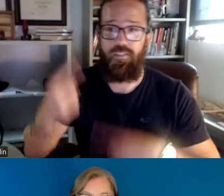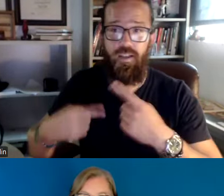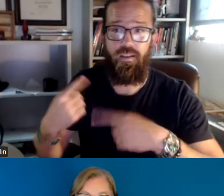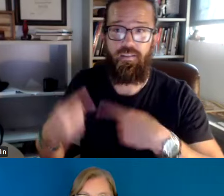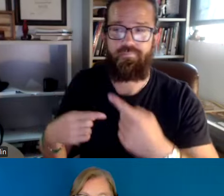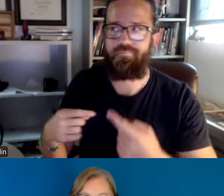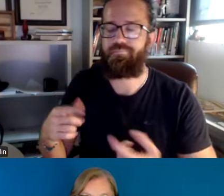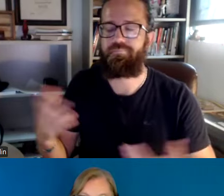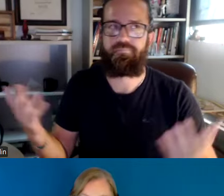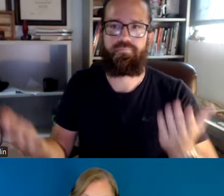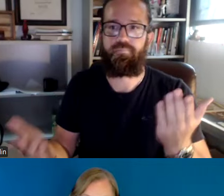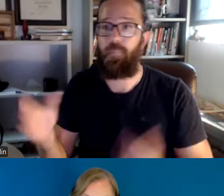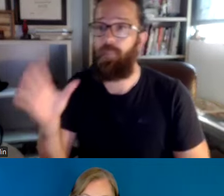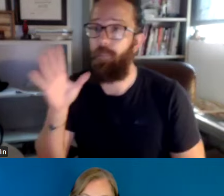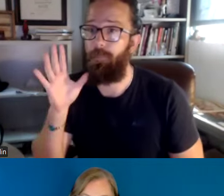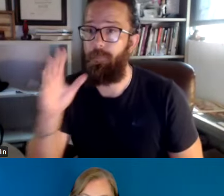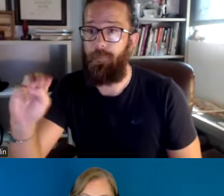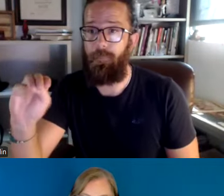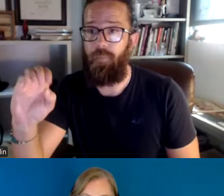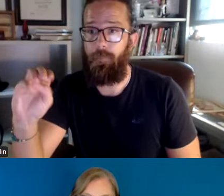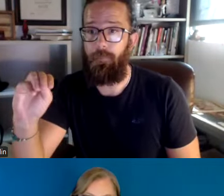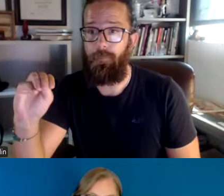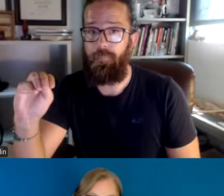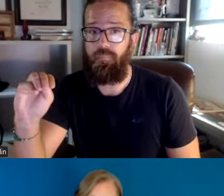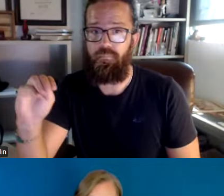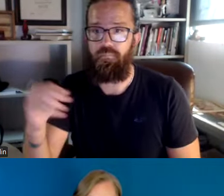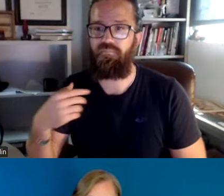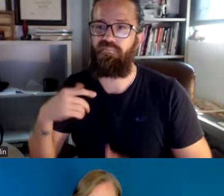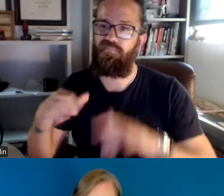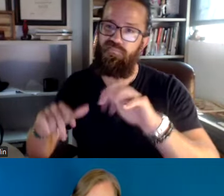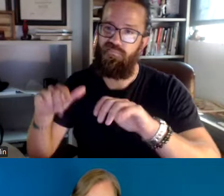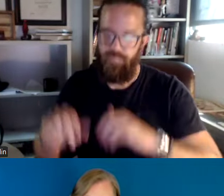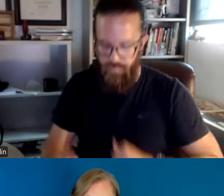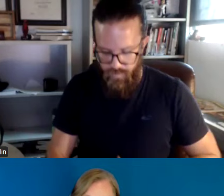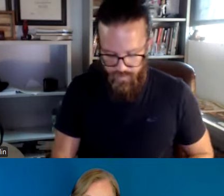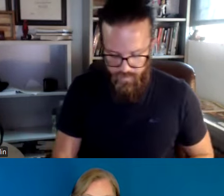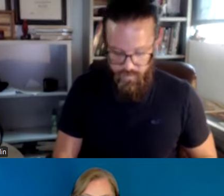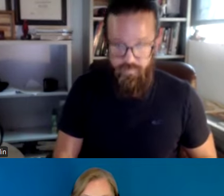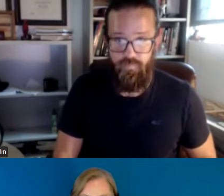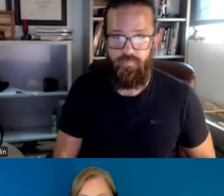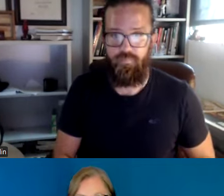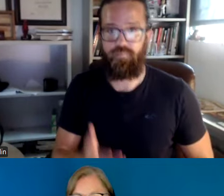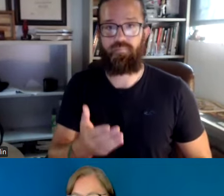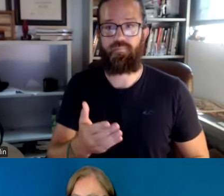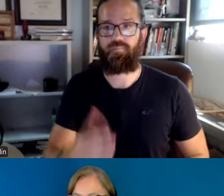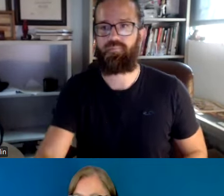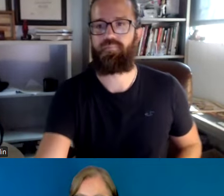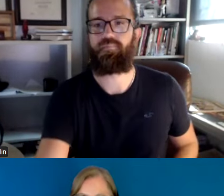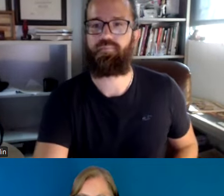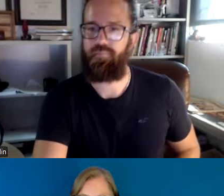If for any reason you forget a sign, well, maybe it's mom, M-O-M. You could type it in here.